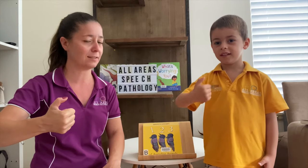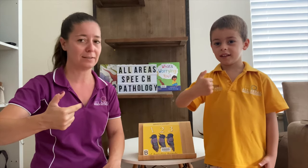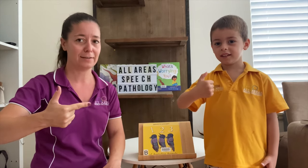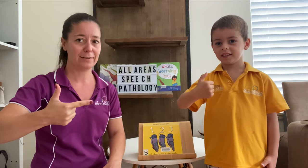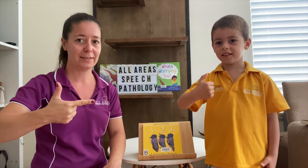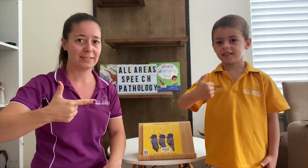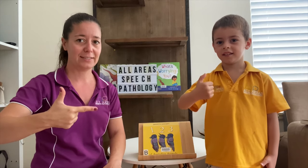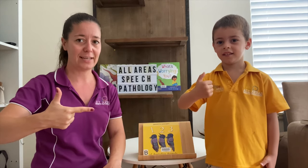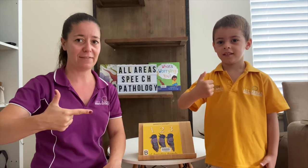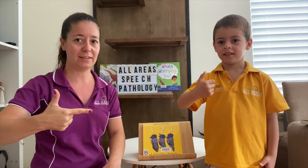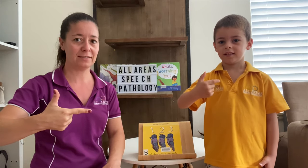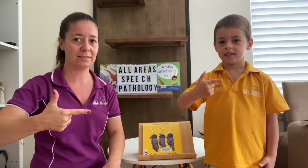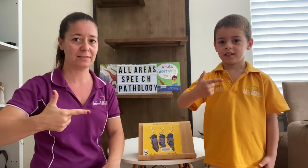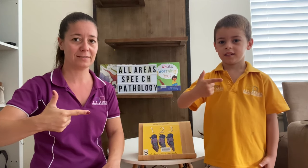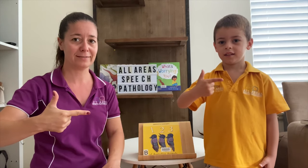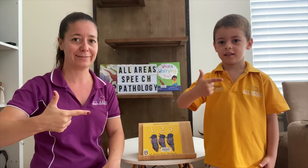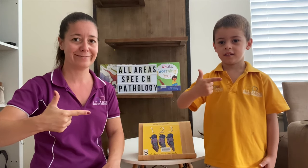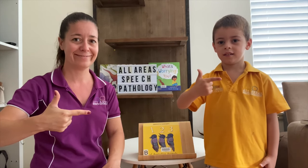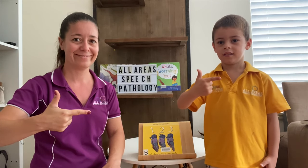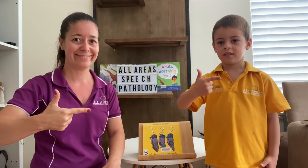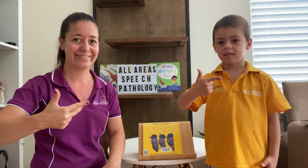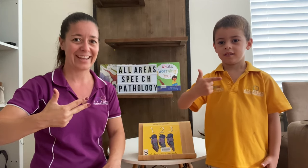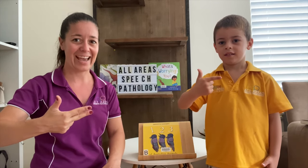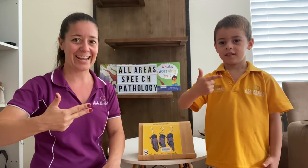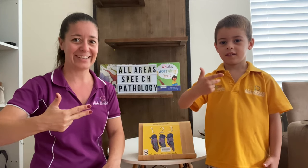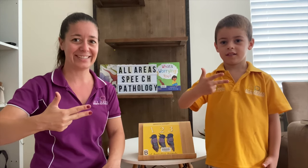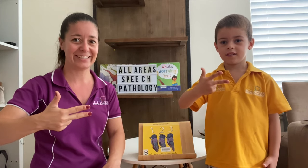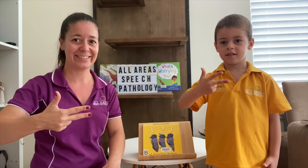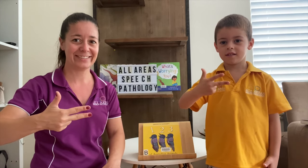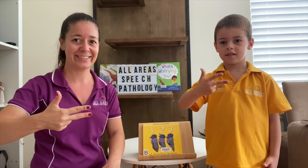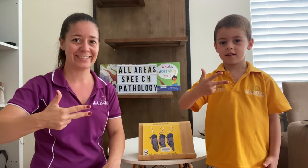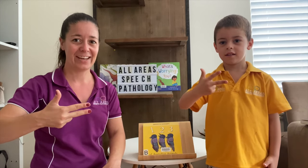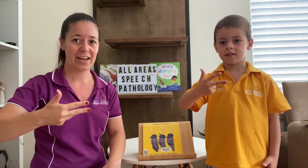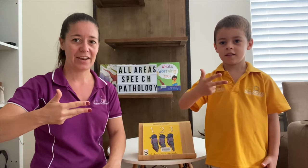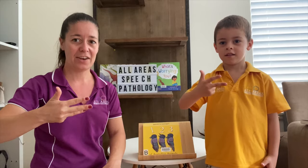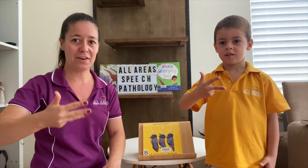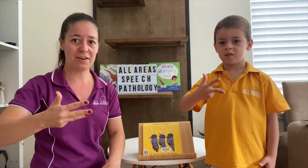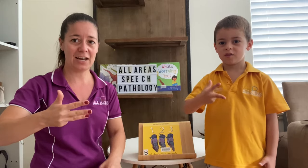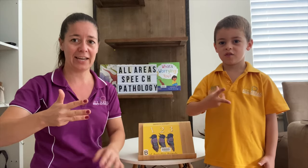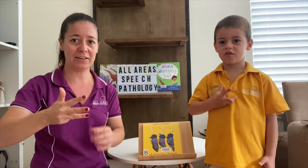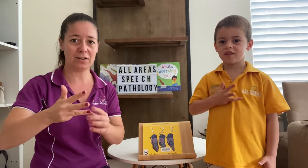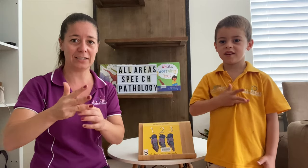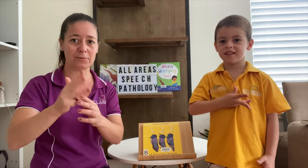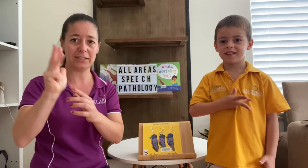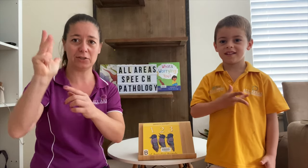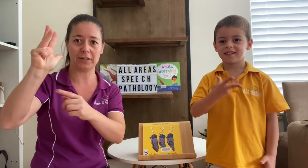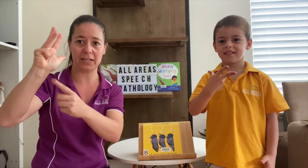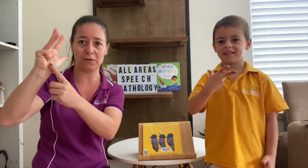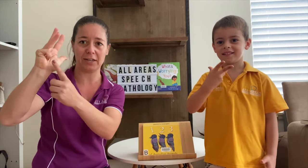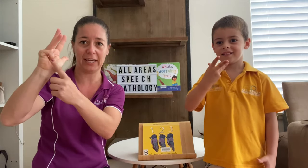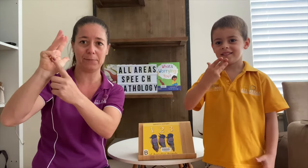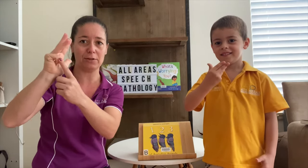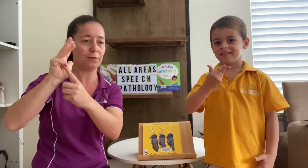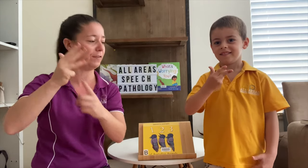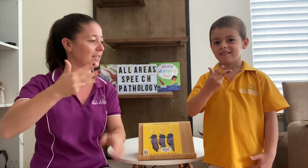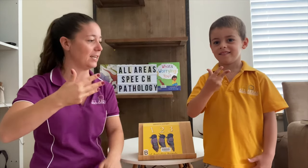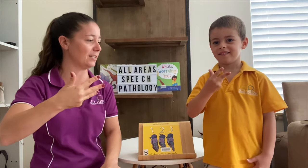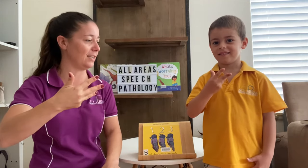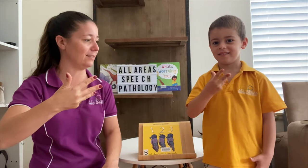seven, eight, nine. Nine's really tricky. You've got to keep your little finger tucked in.